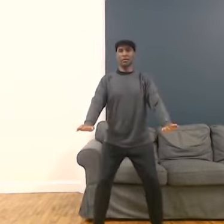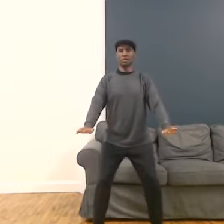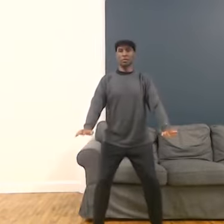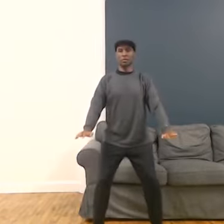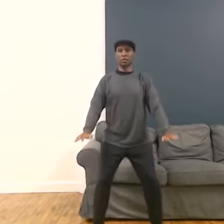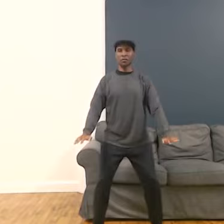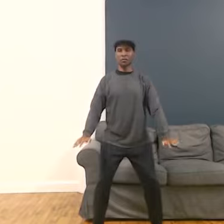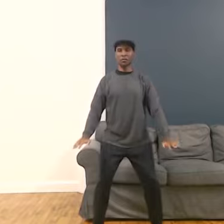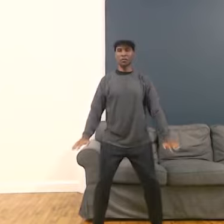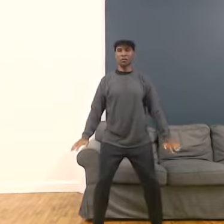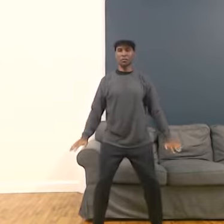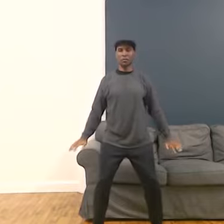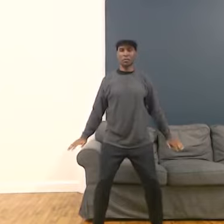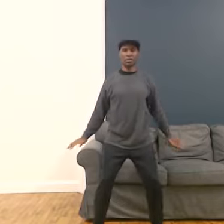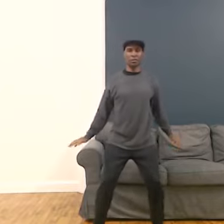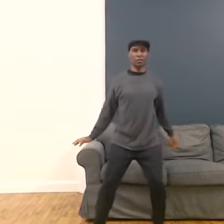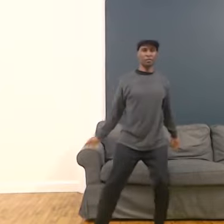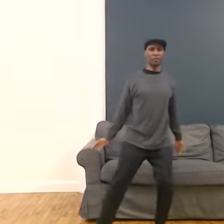What works for you, what feels good for you.